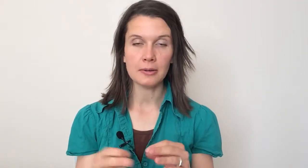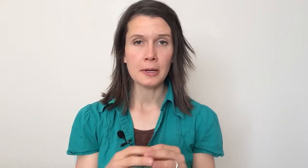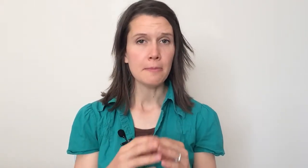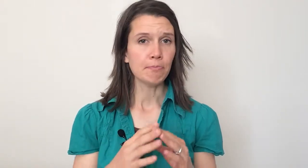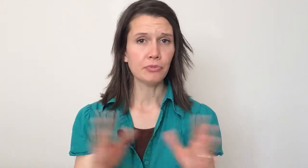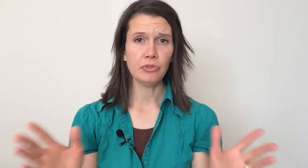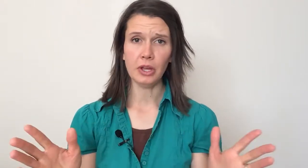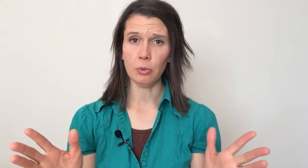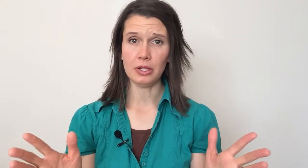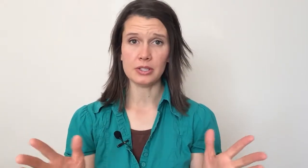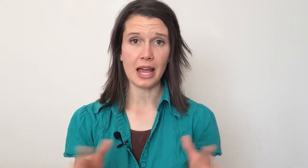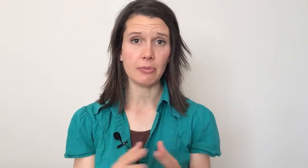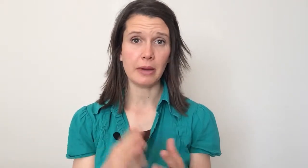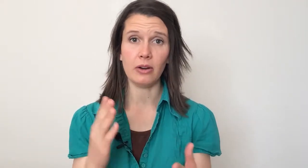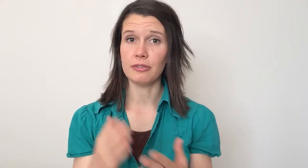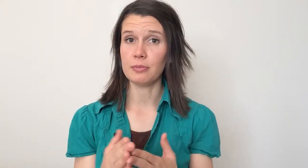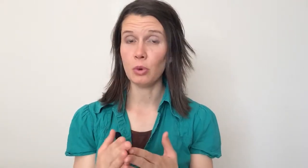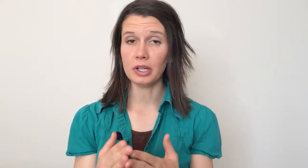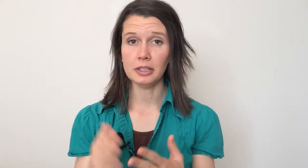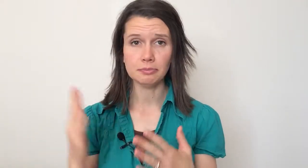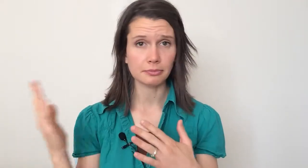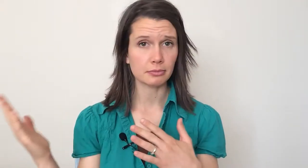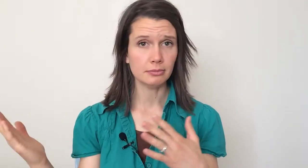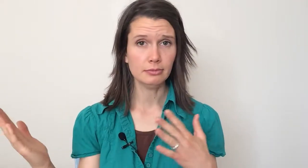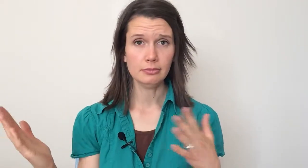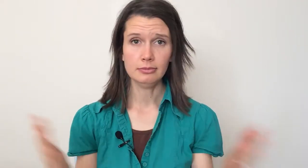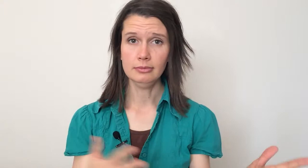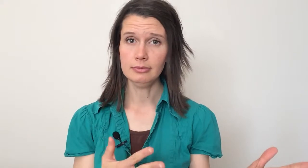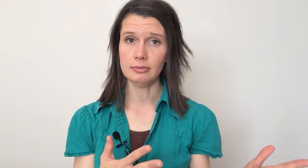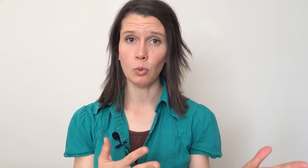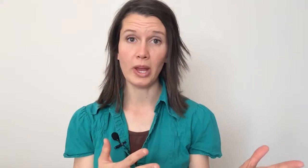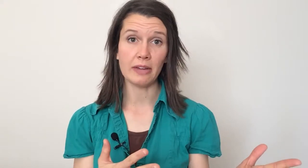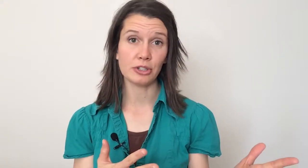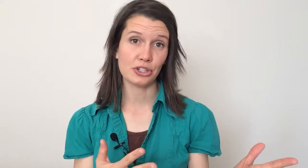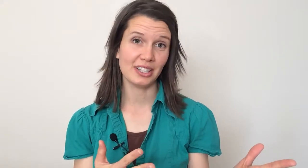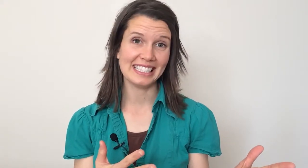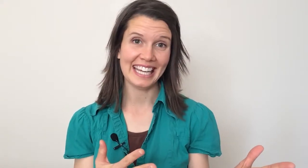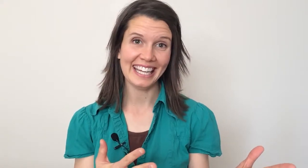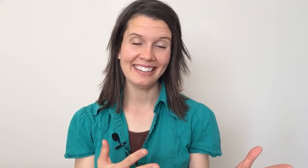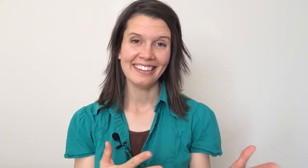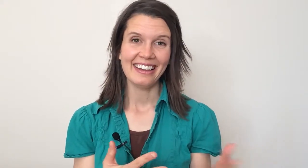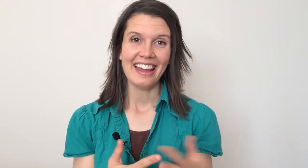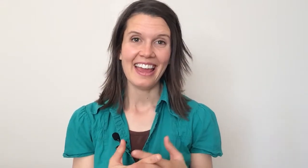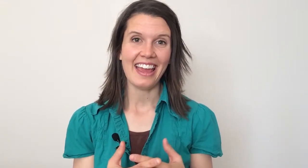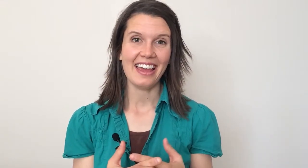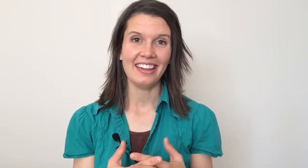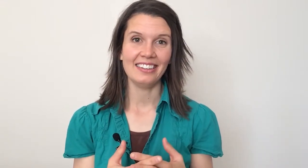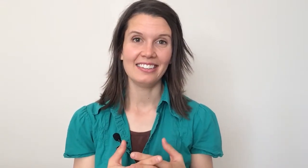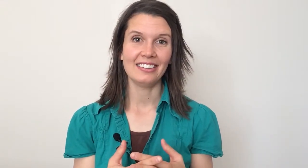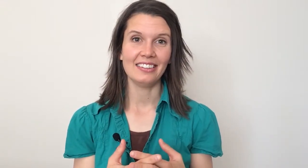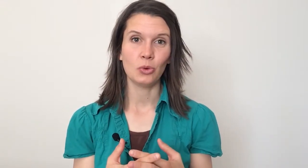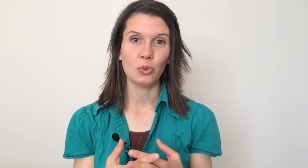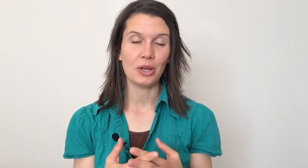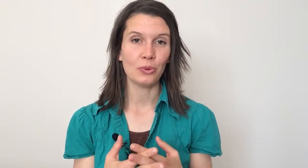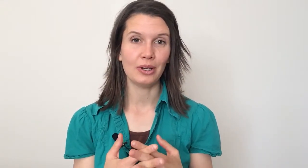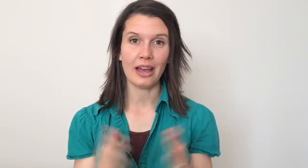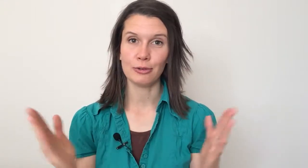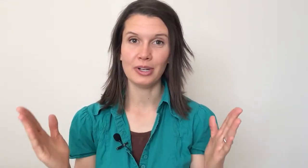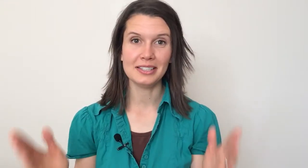that we could tap about every morning, whenever, during the day, and we would have a ring